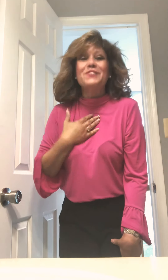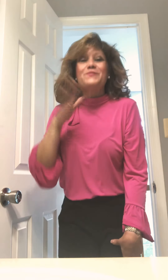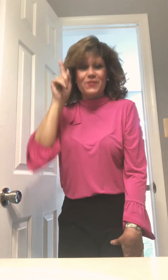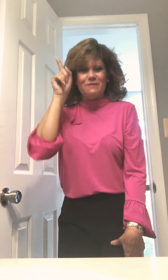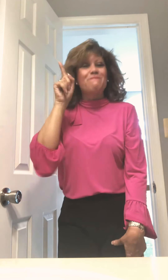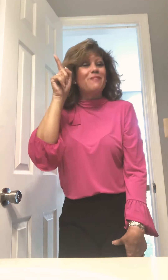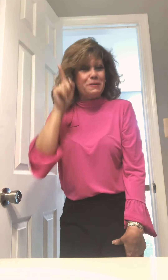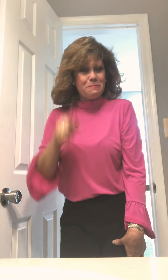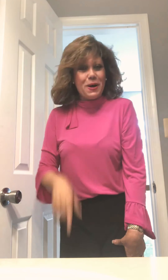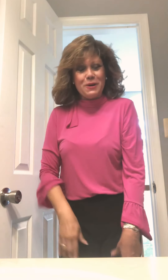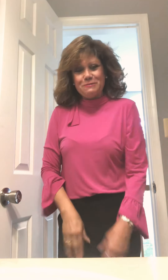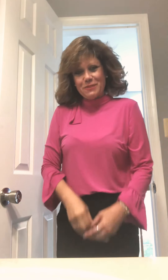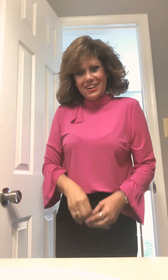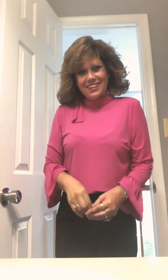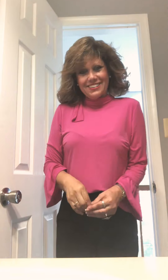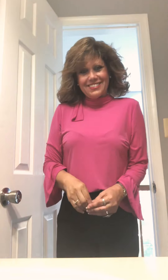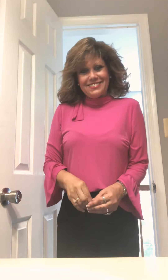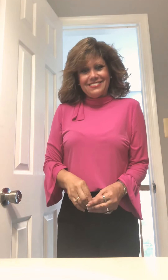From up above